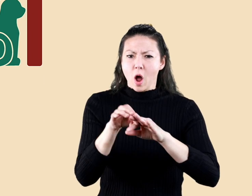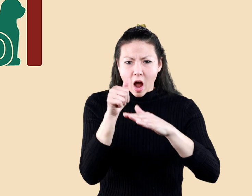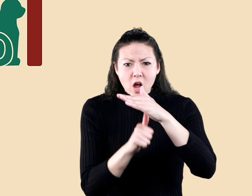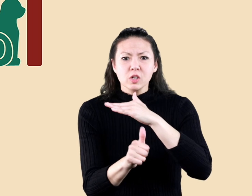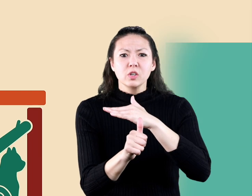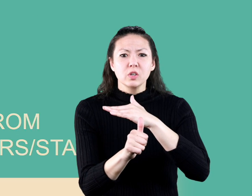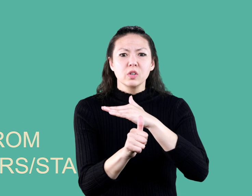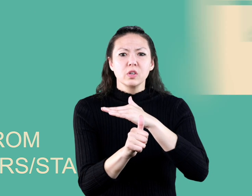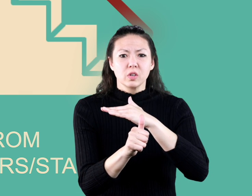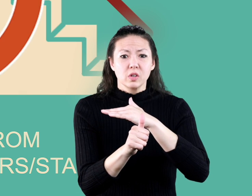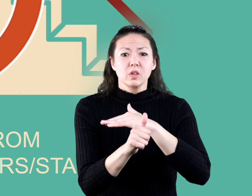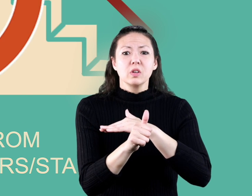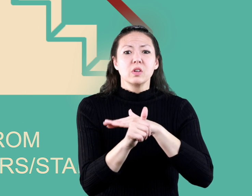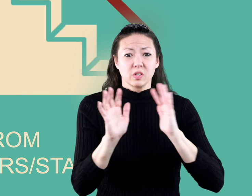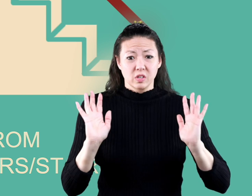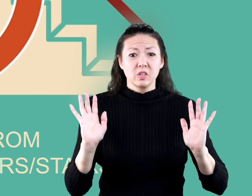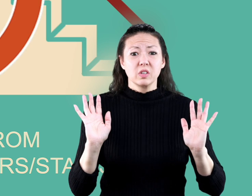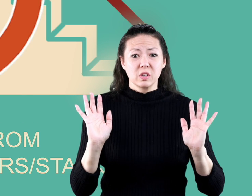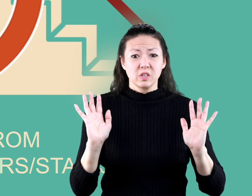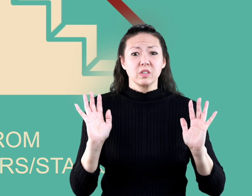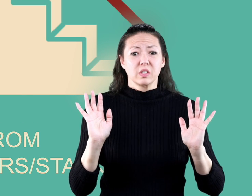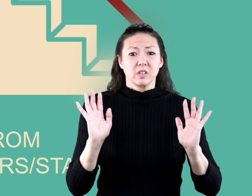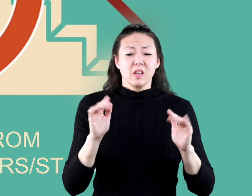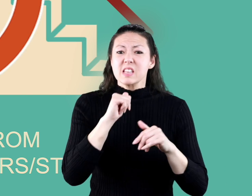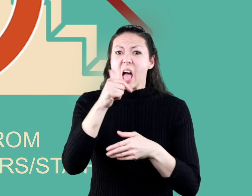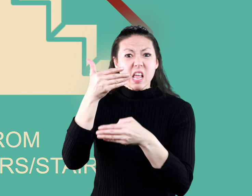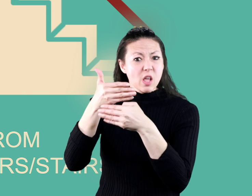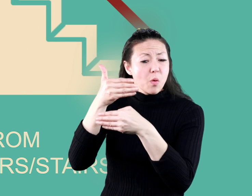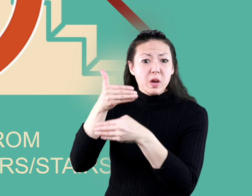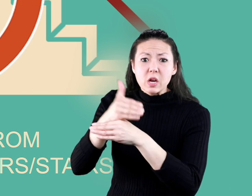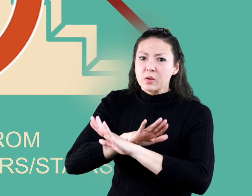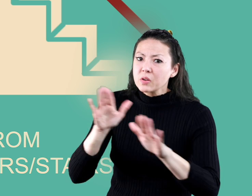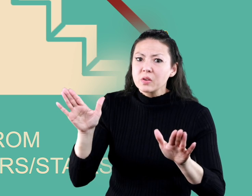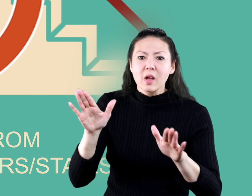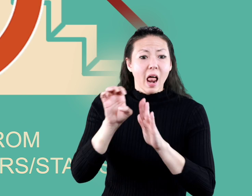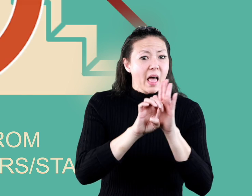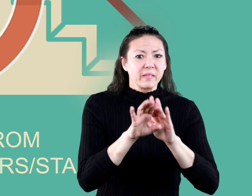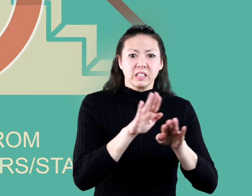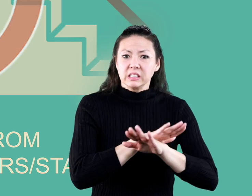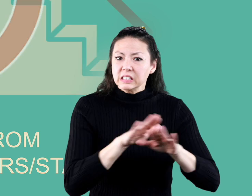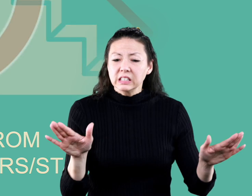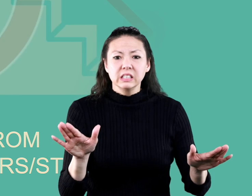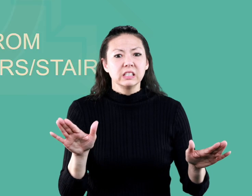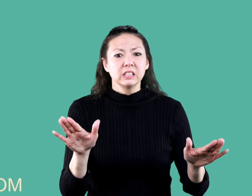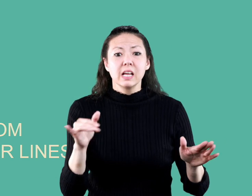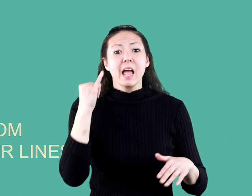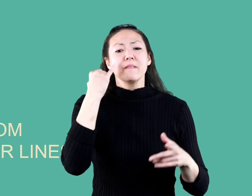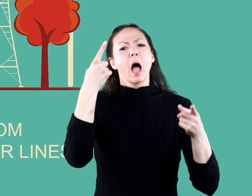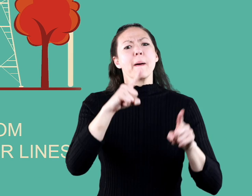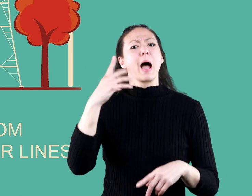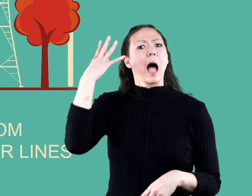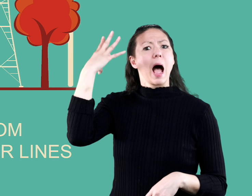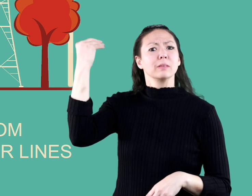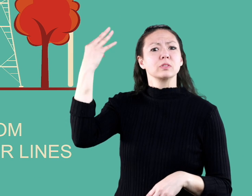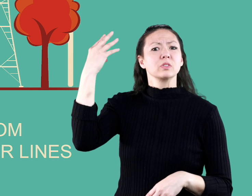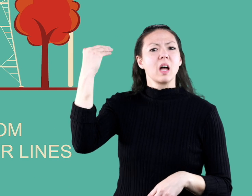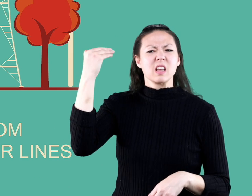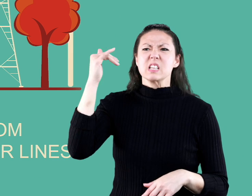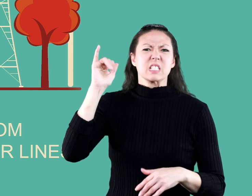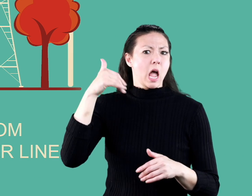And stay away from anything that can fall on you, and stay away from windows. If you are outdoors, find a